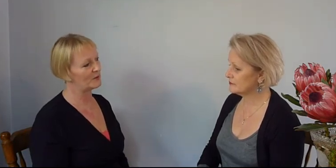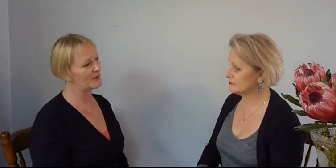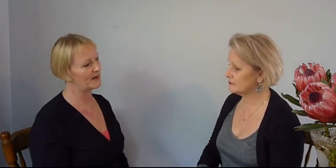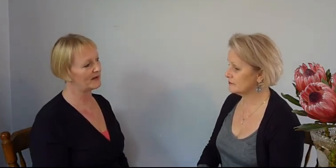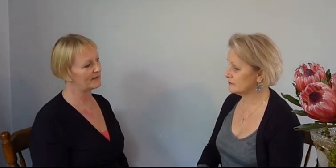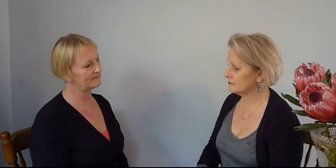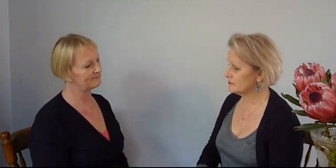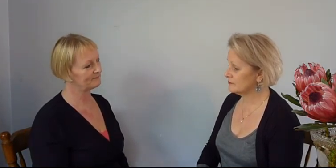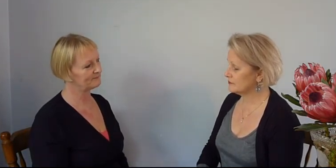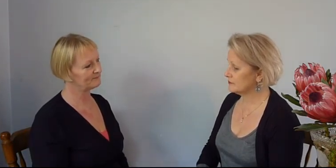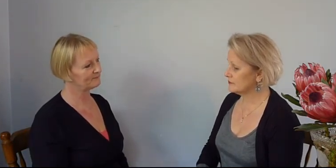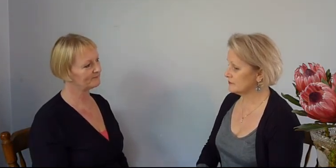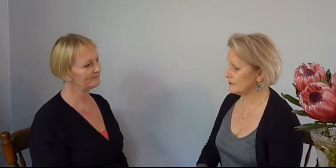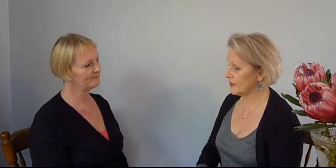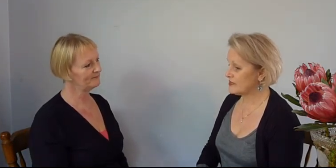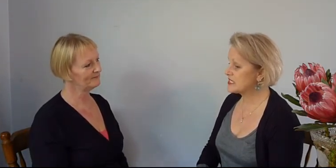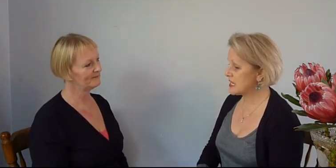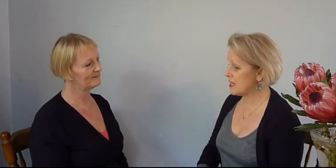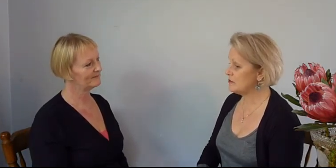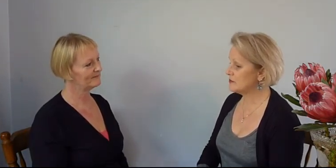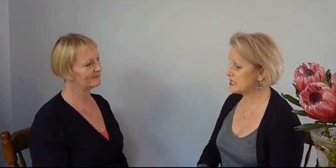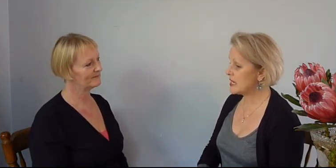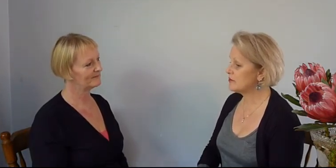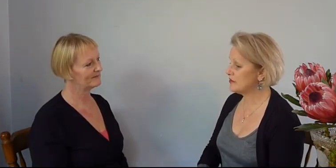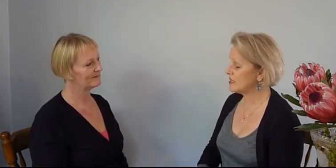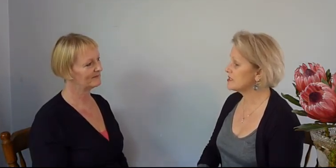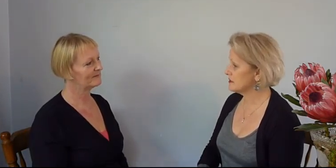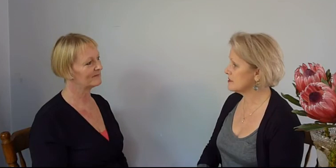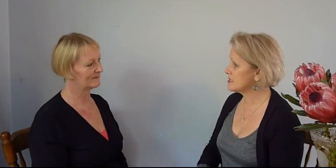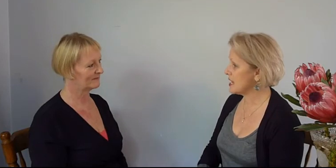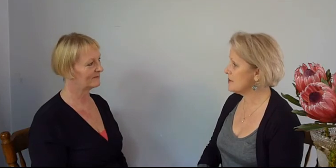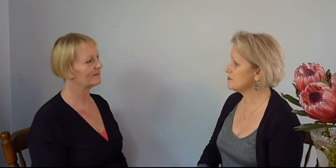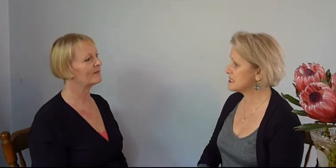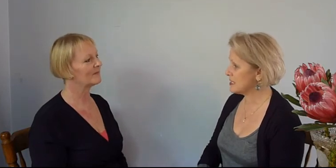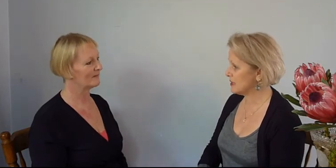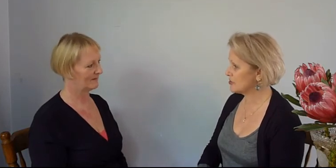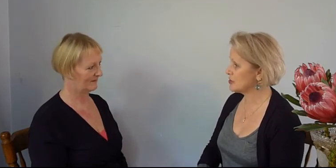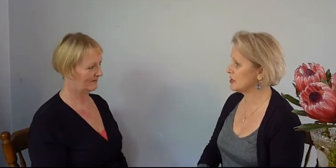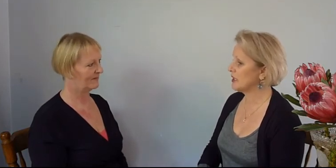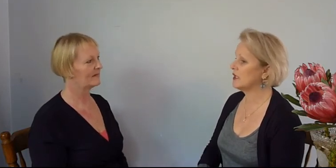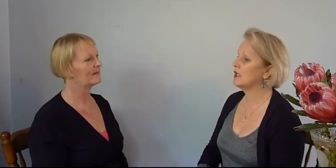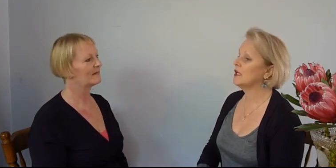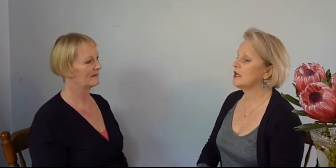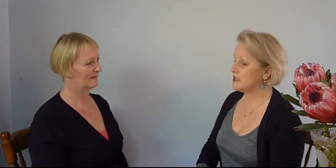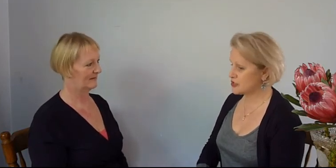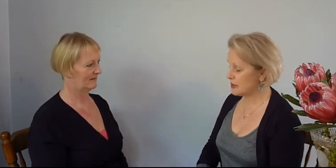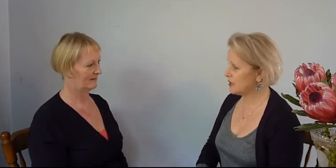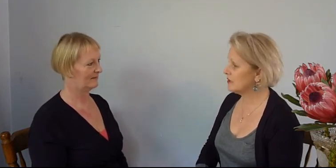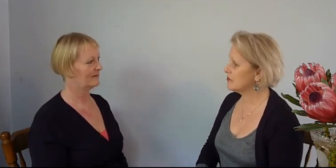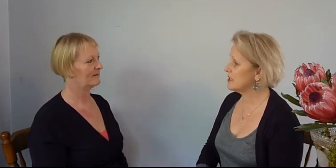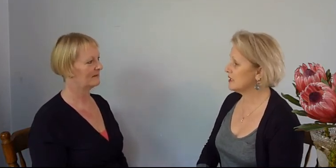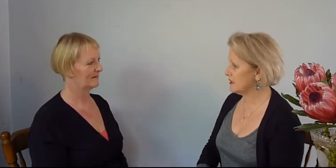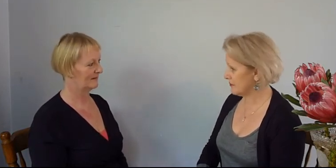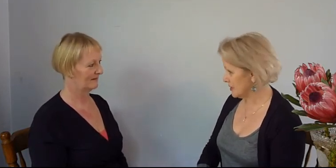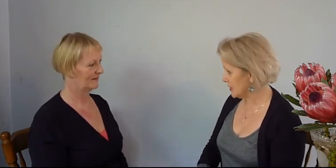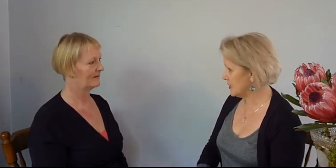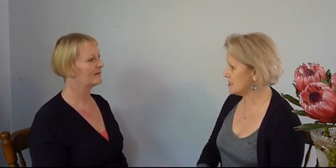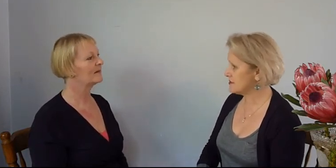body then? Same effect. Same stomach churning, trembling with the knees, the